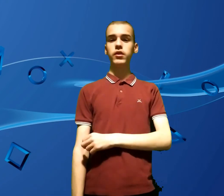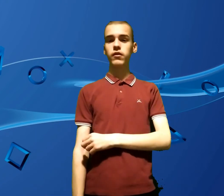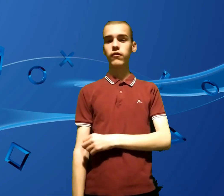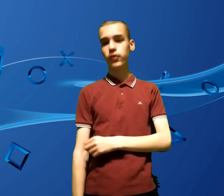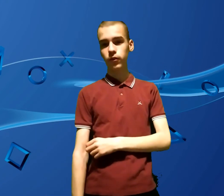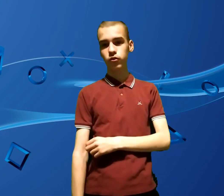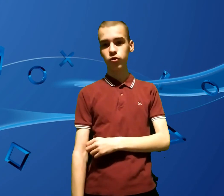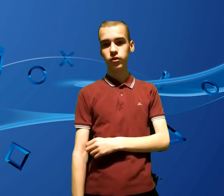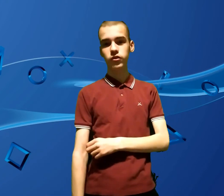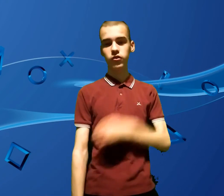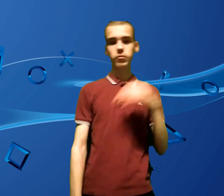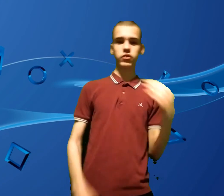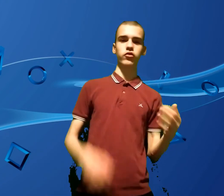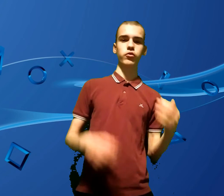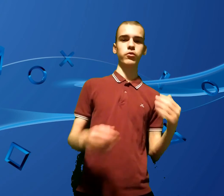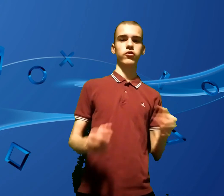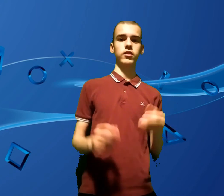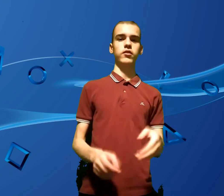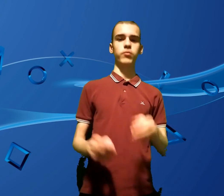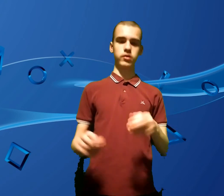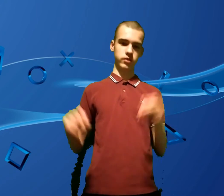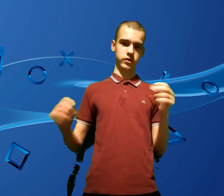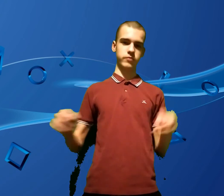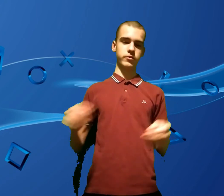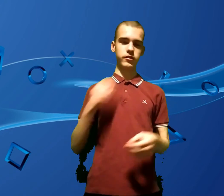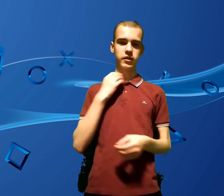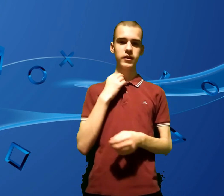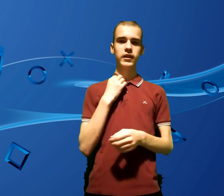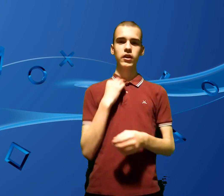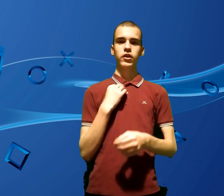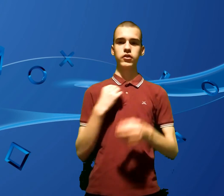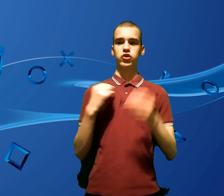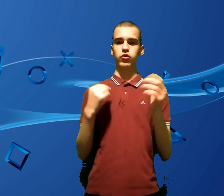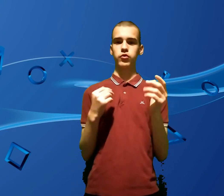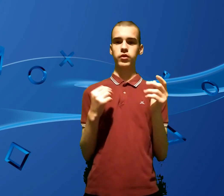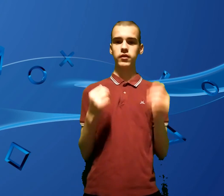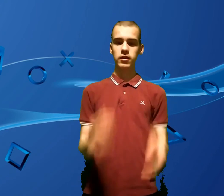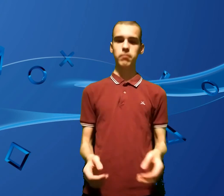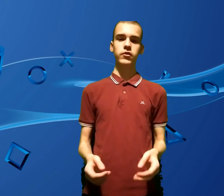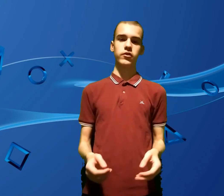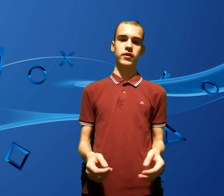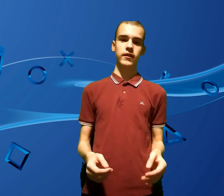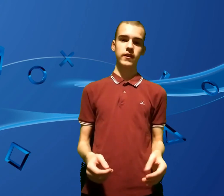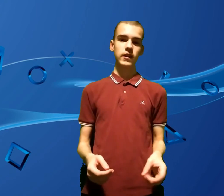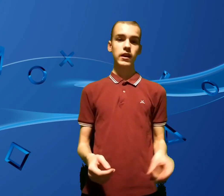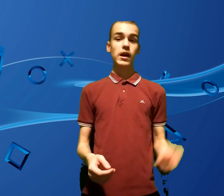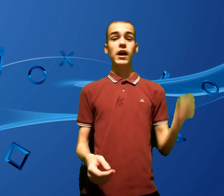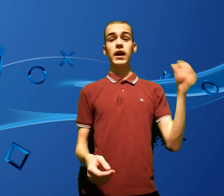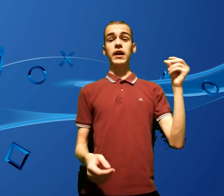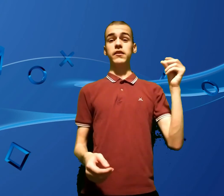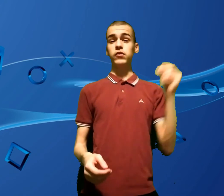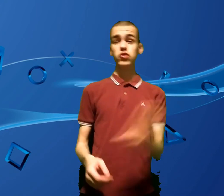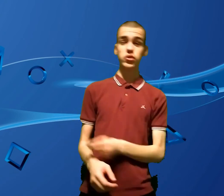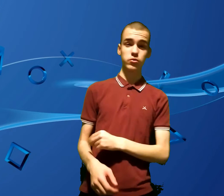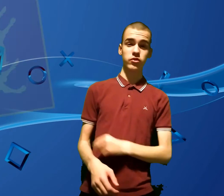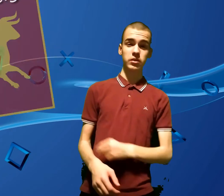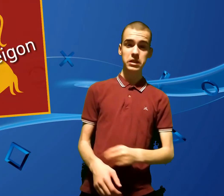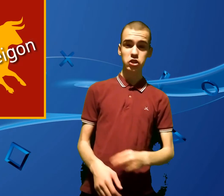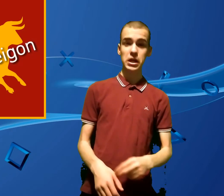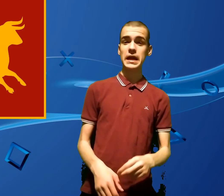difficult choices, especially towards the end where, yeah, somebody say it, you had to choose between teams. And if you chose the Legion, I